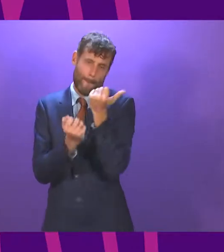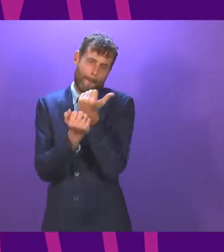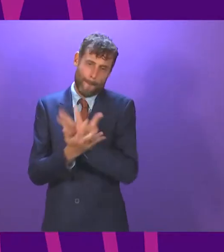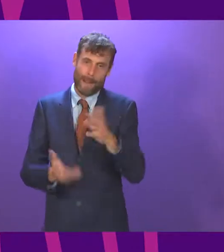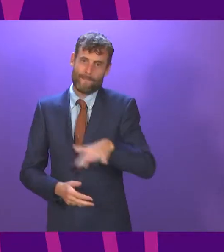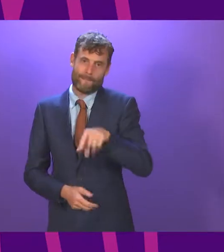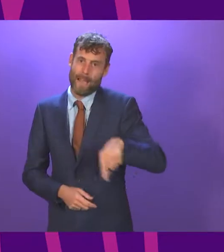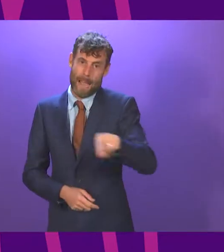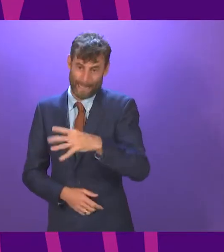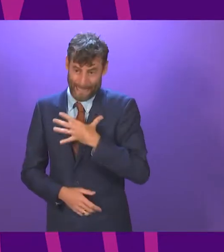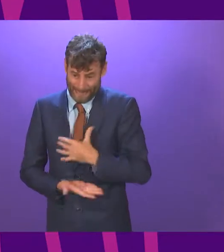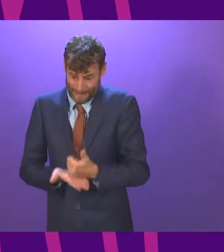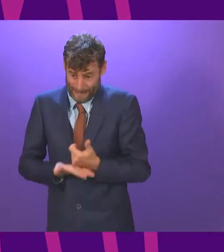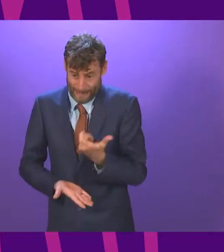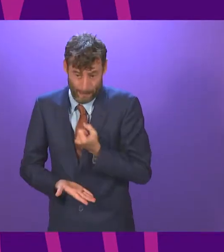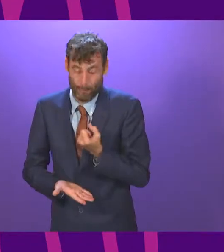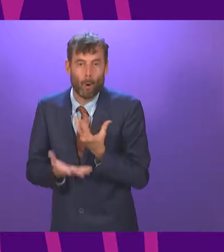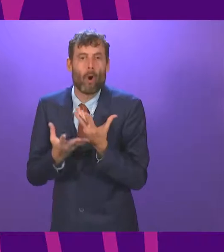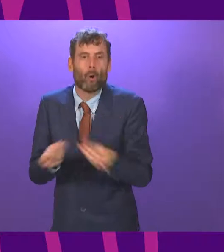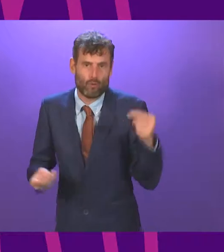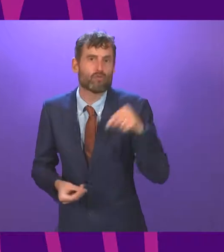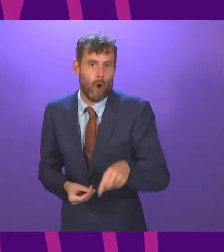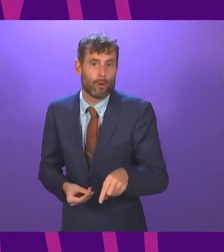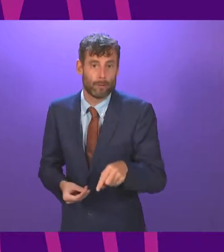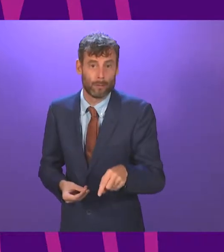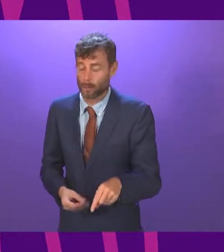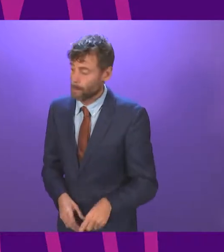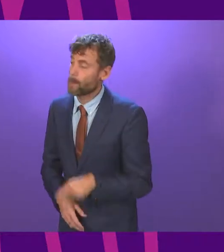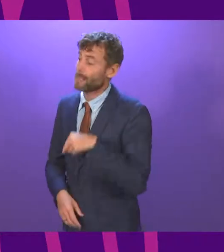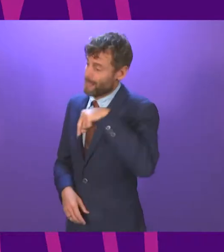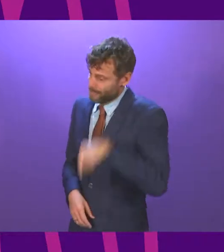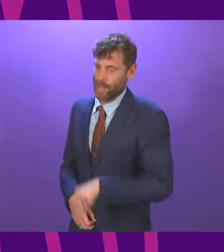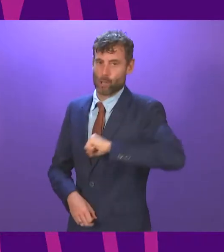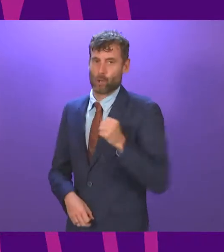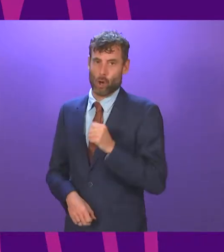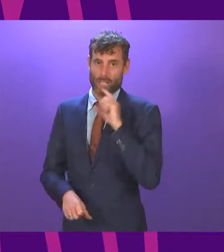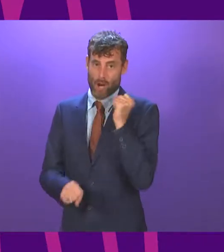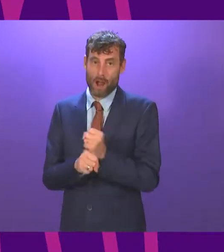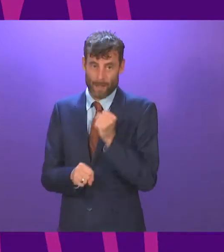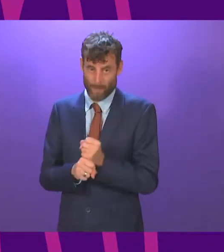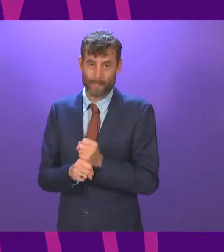And that is in complete contrast to the actions of this Scottish Government who are determined to